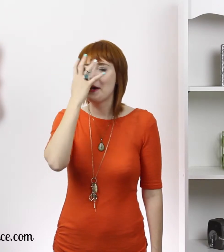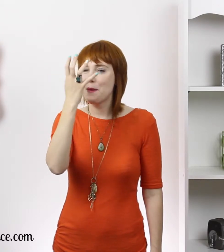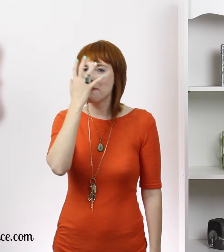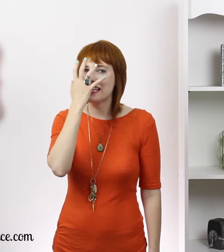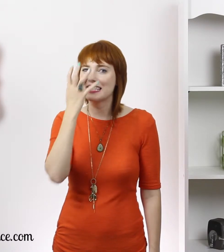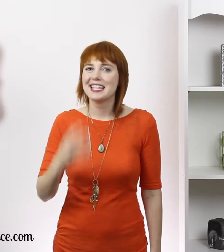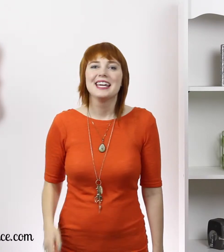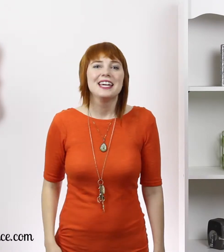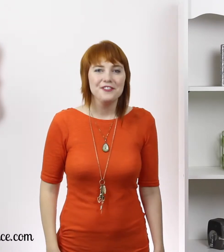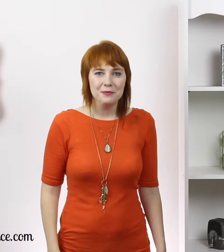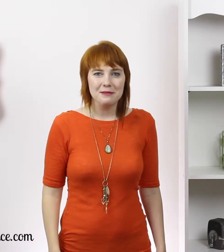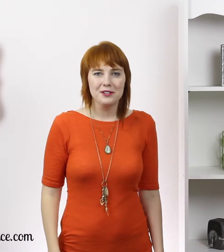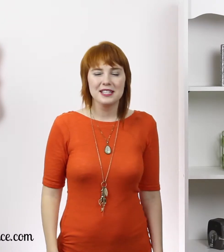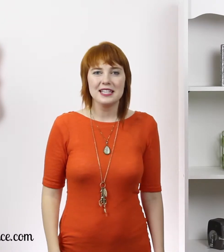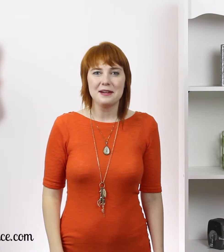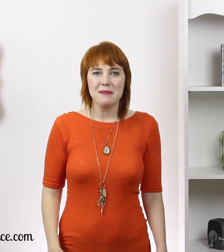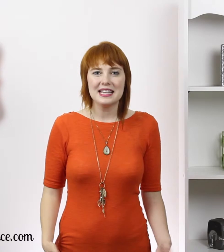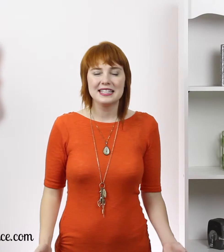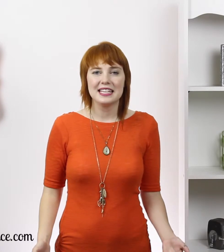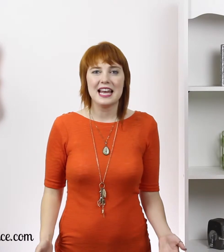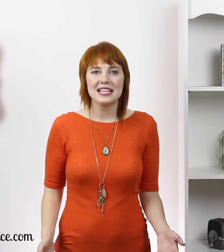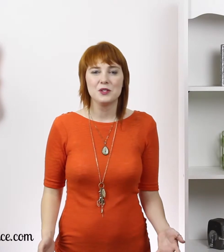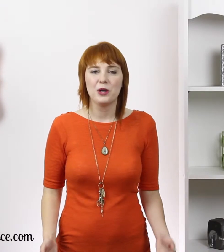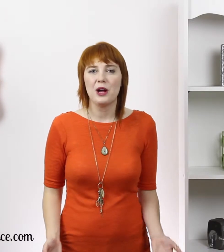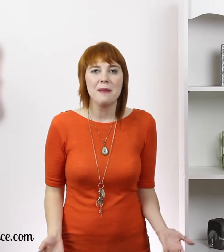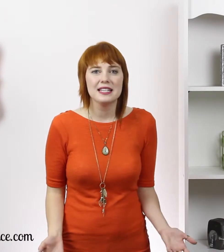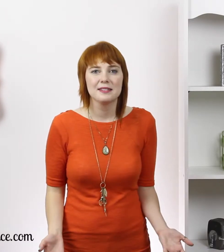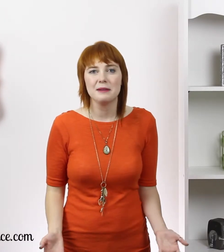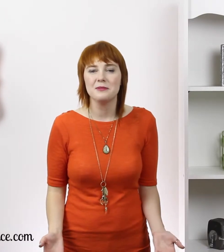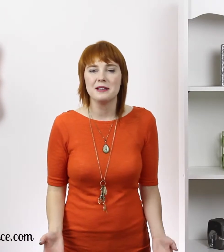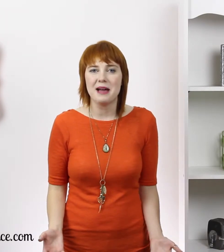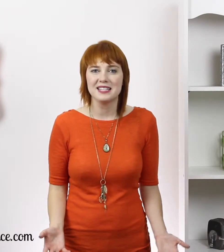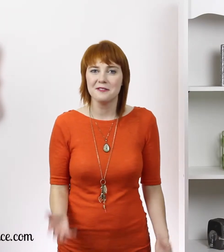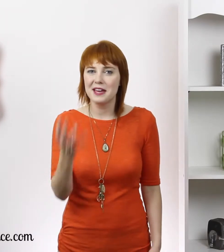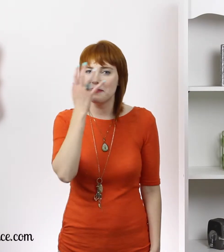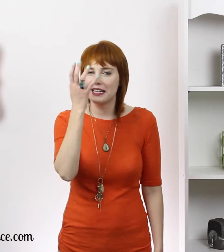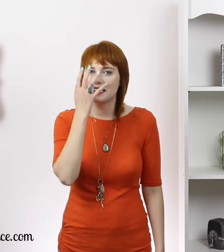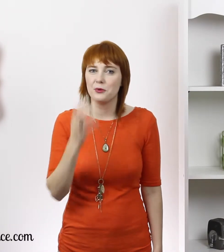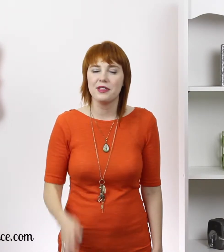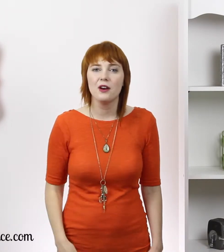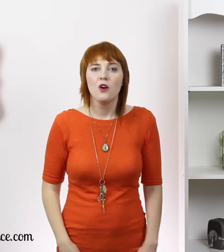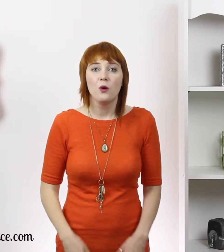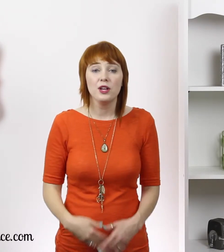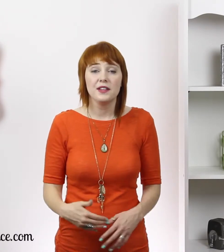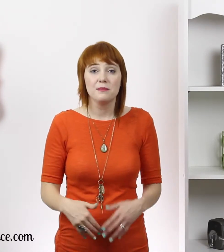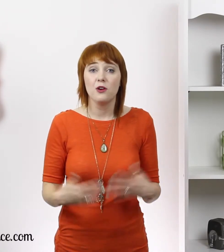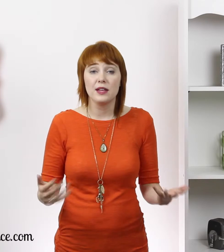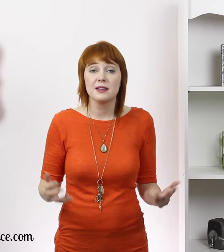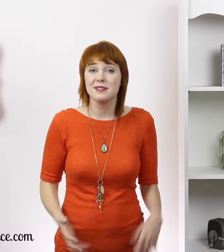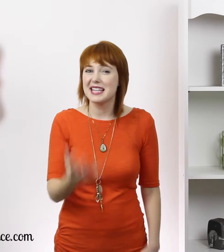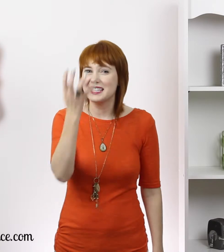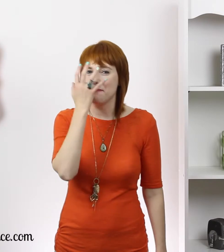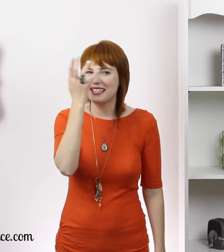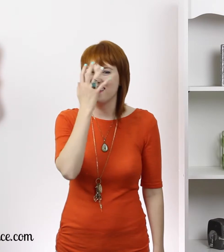twice. Mask. If your baby learns to sign mask, they can ask to wear a mask. Maybe you made a mask with them, they can ask to wear that. Or you can let them